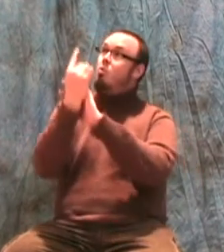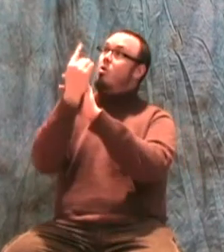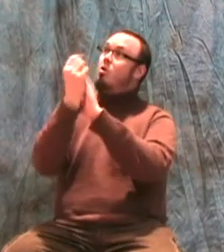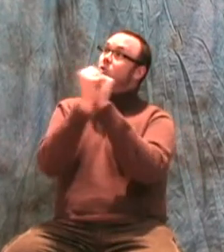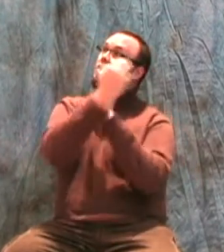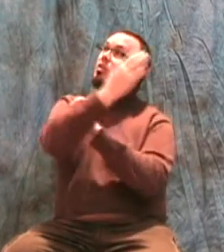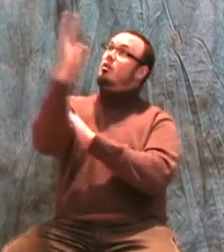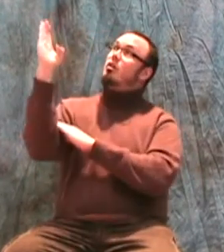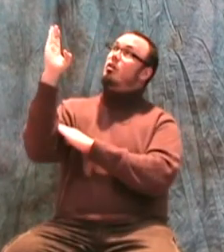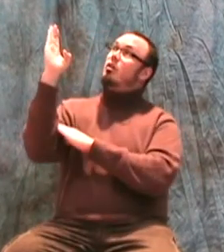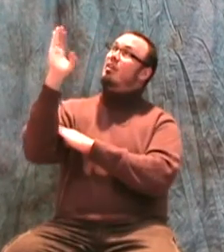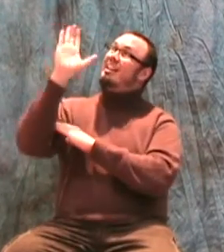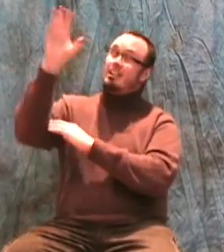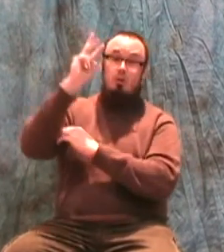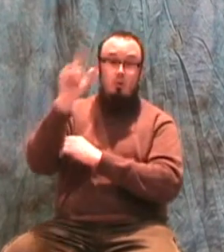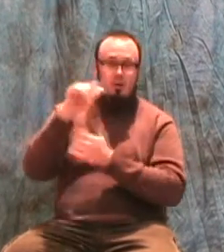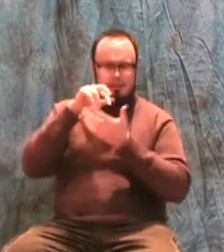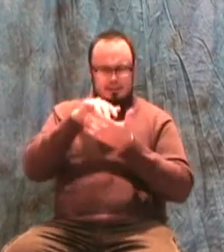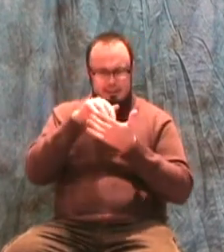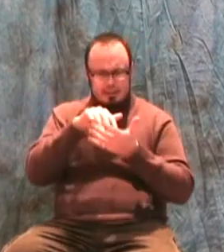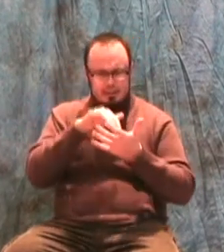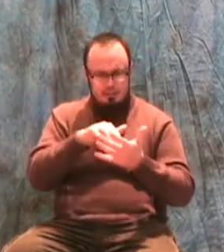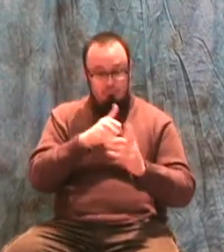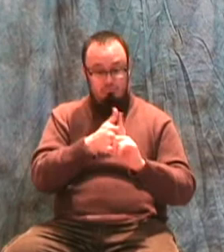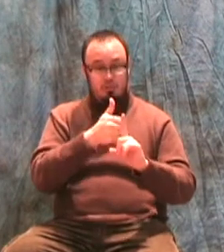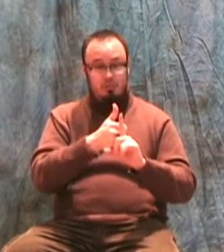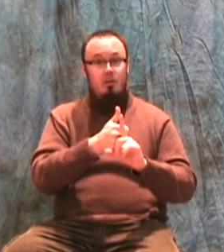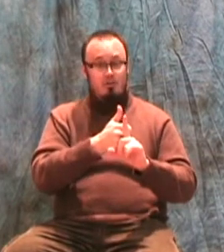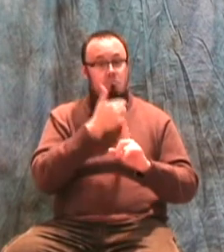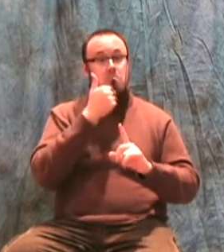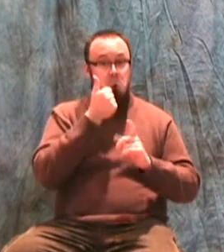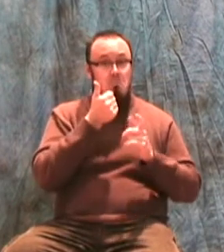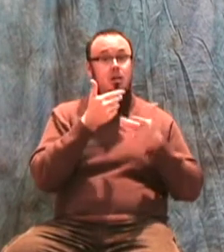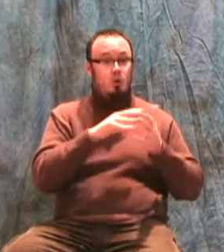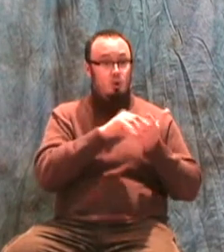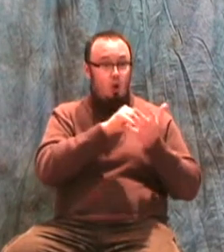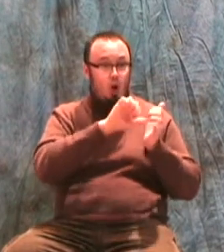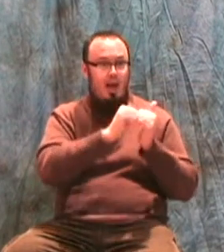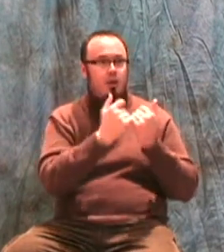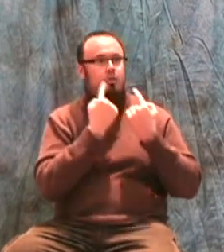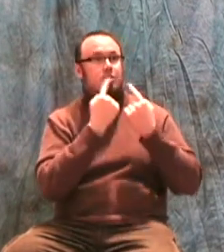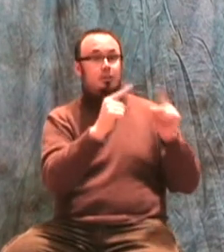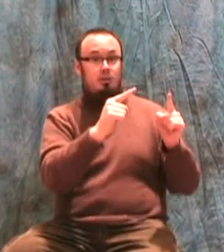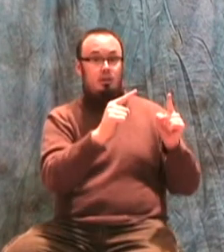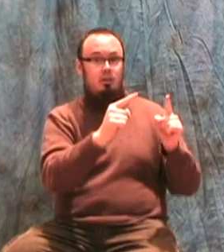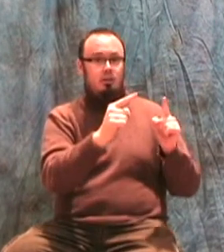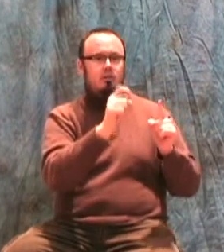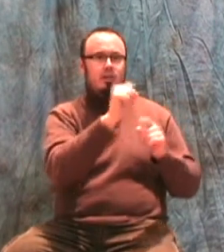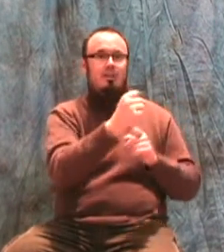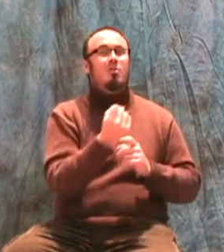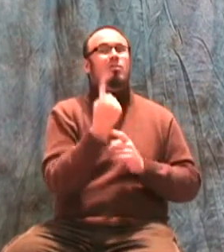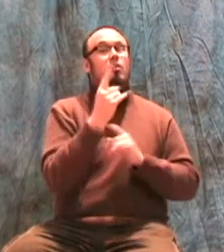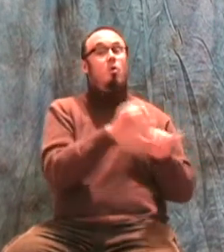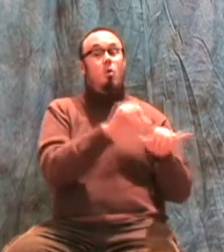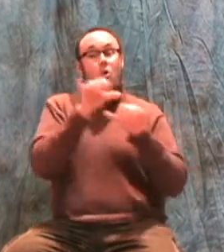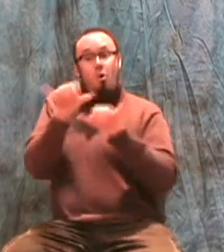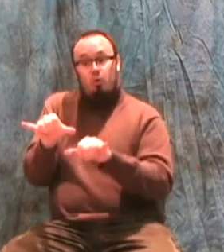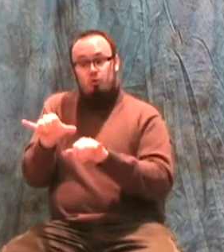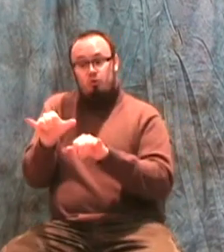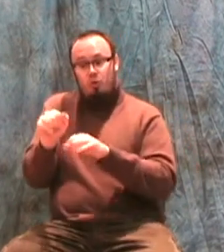The study of his will is not only the best way to know how to accomplish the task of our existence It is also the act that carries